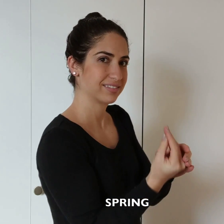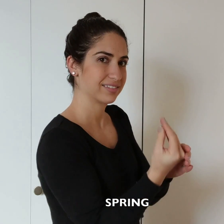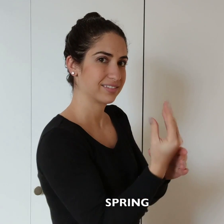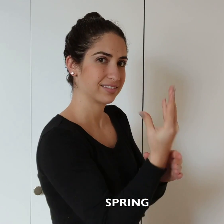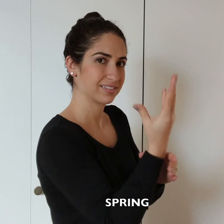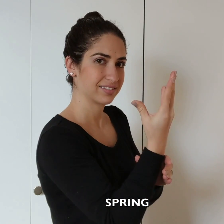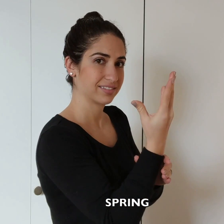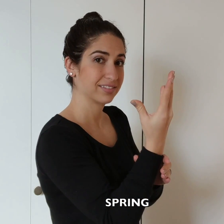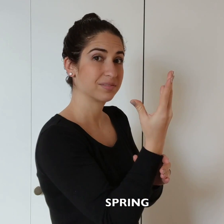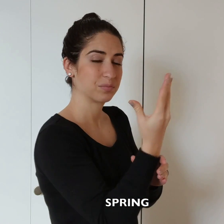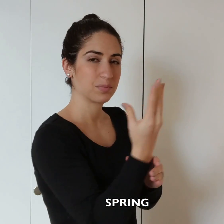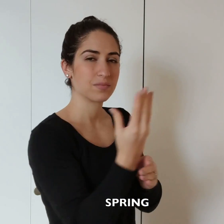SPRING.